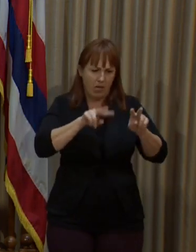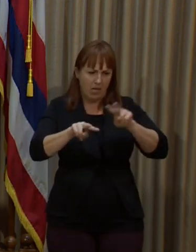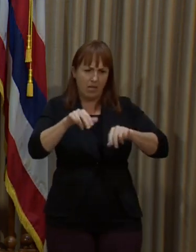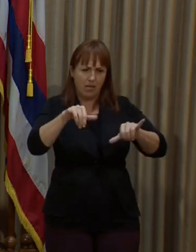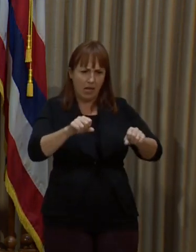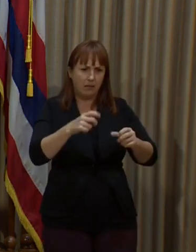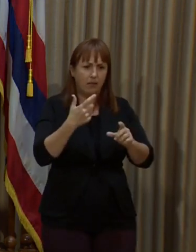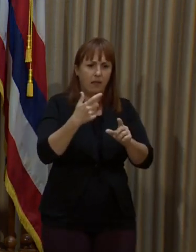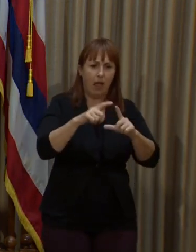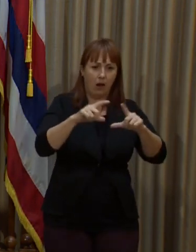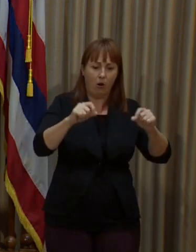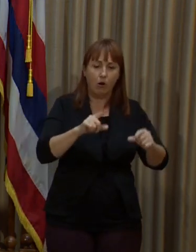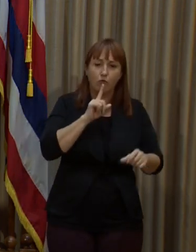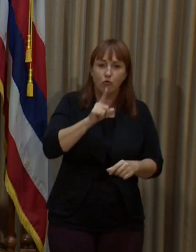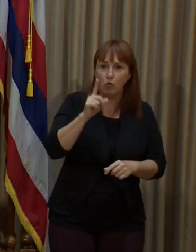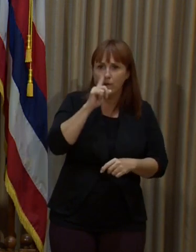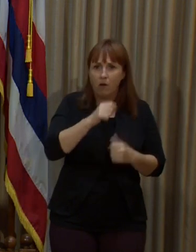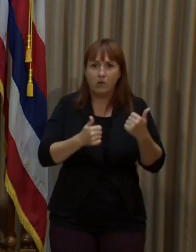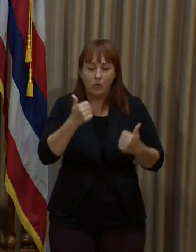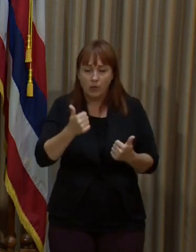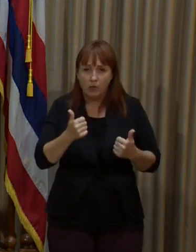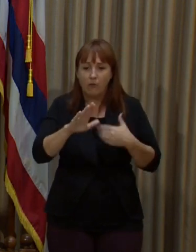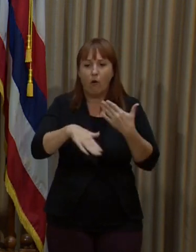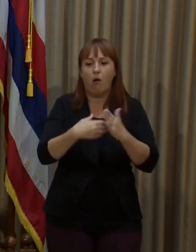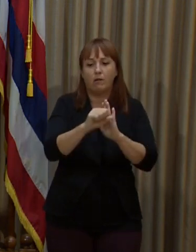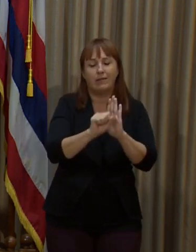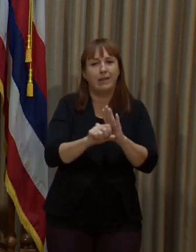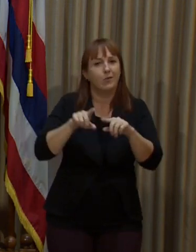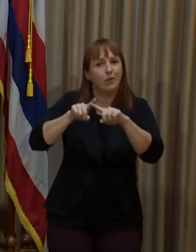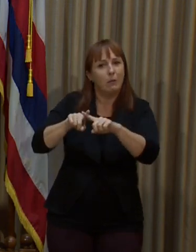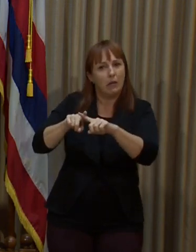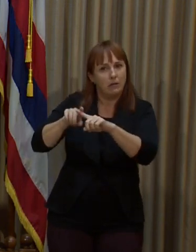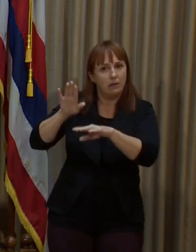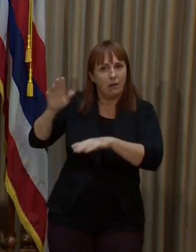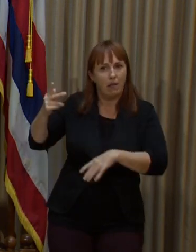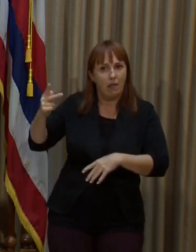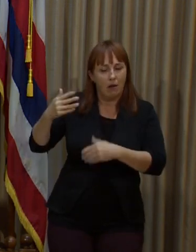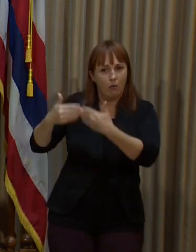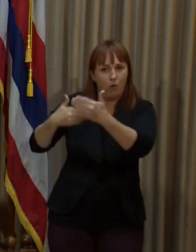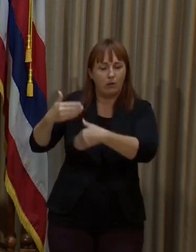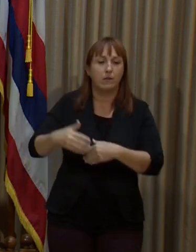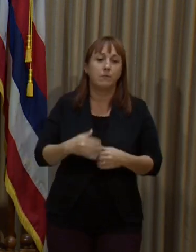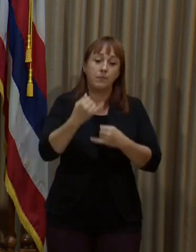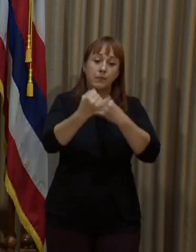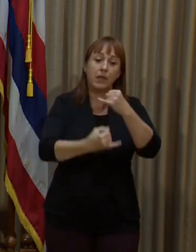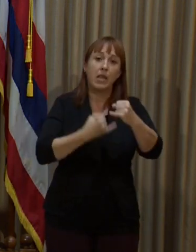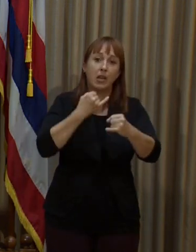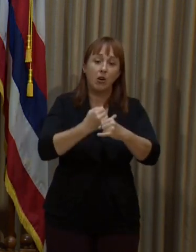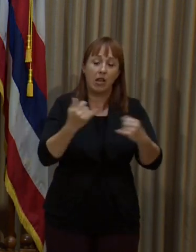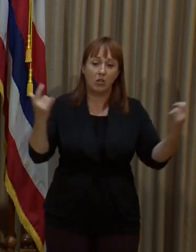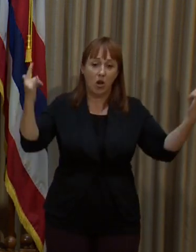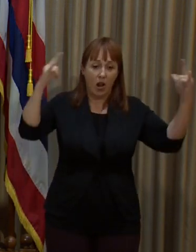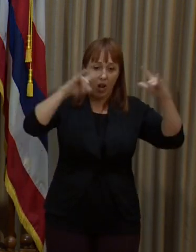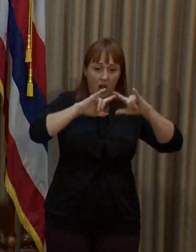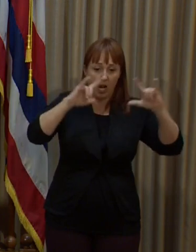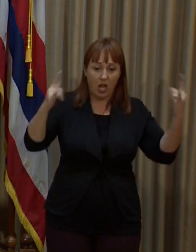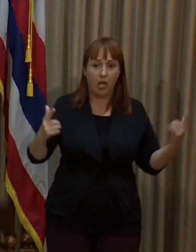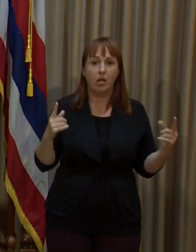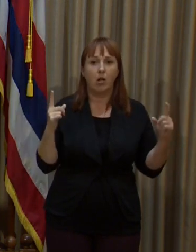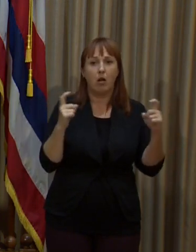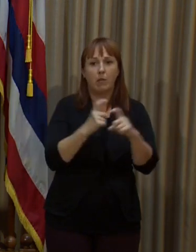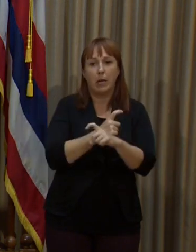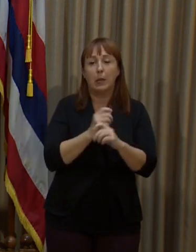for all the states. The international travel is a little more complicated, but